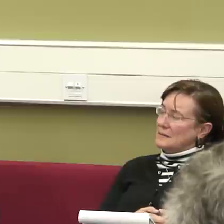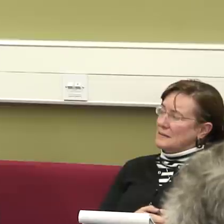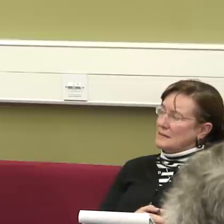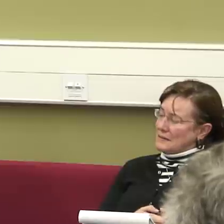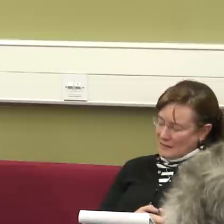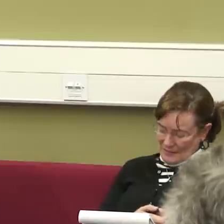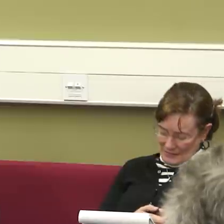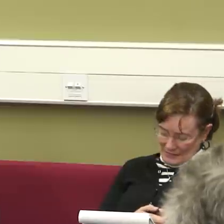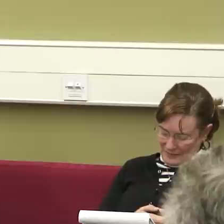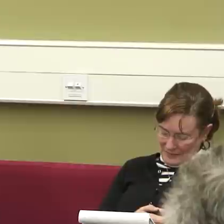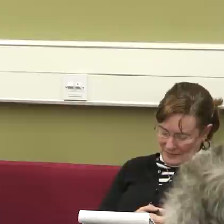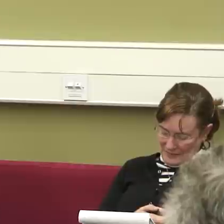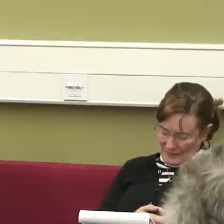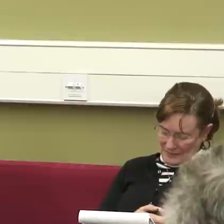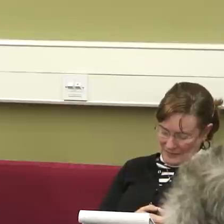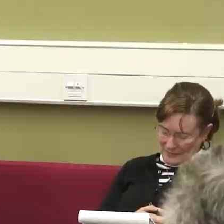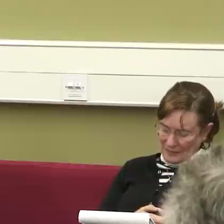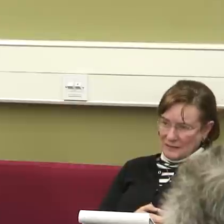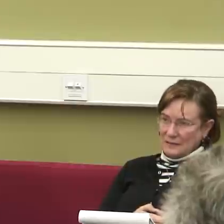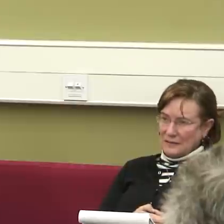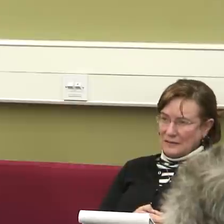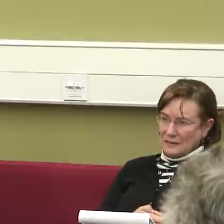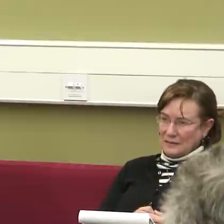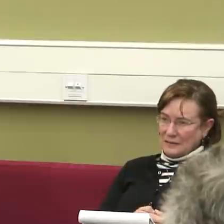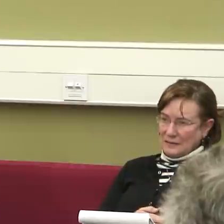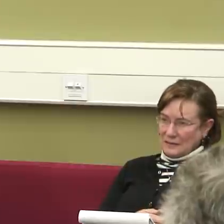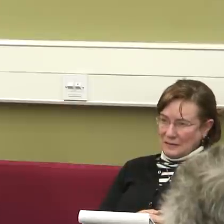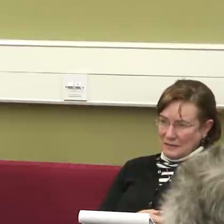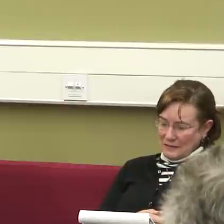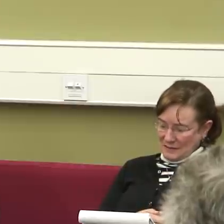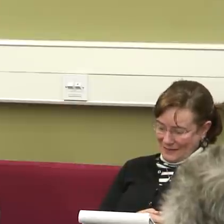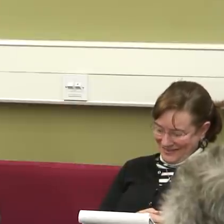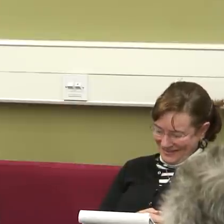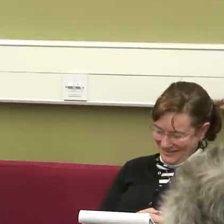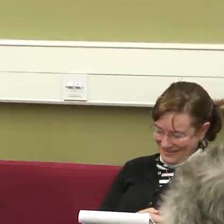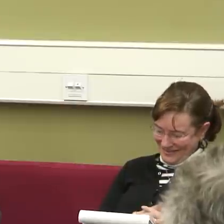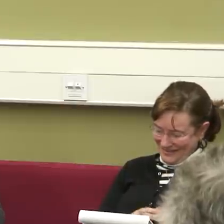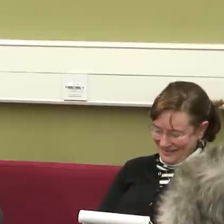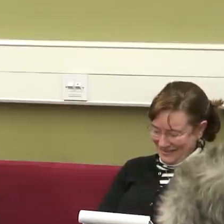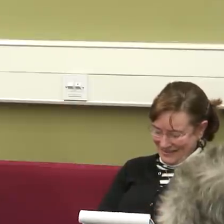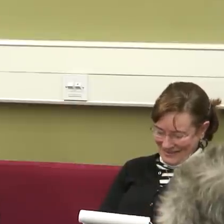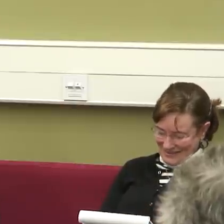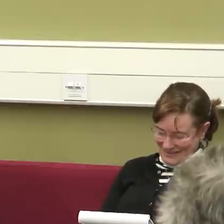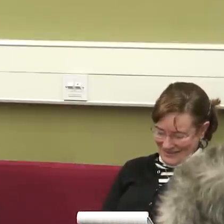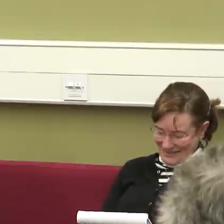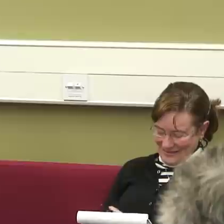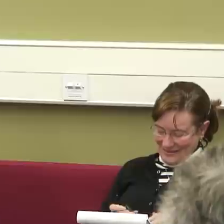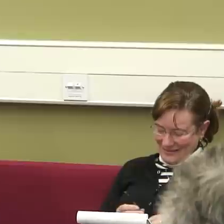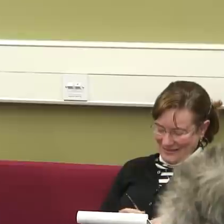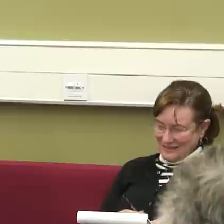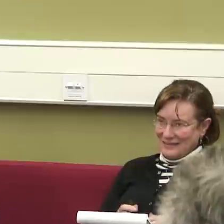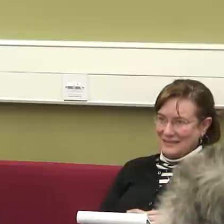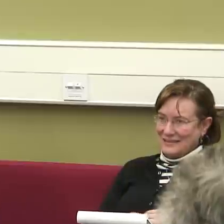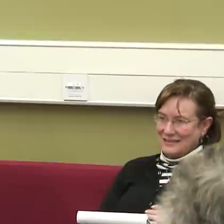as far as I understand it, they come from the time of the development of capitalism. And you don't, and there have been other writers on the